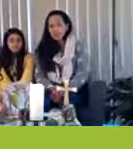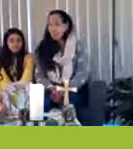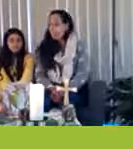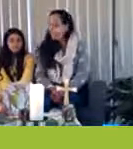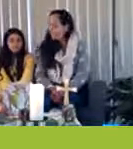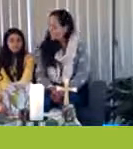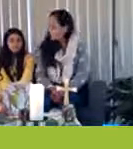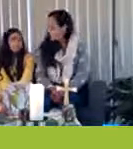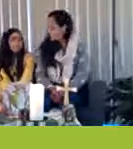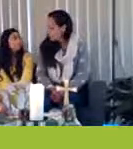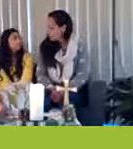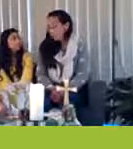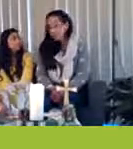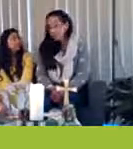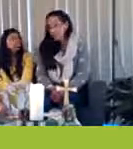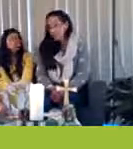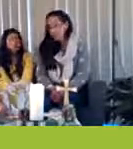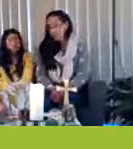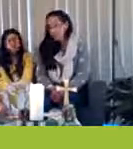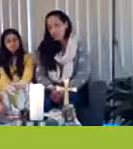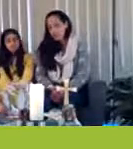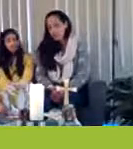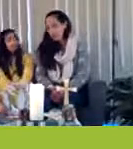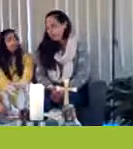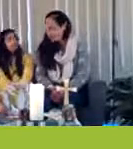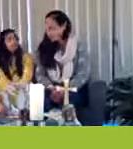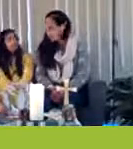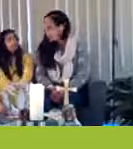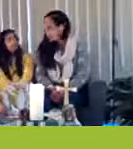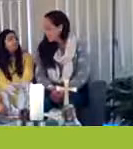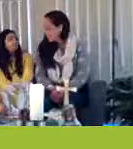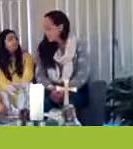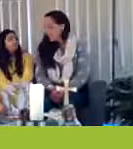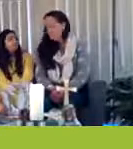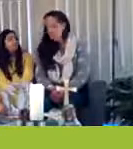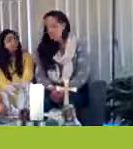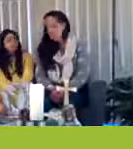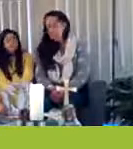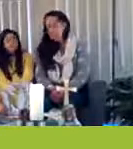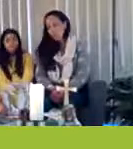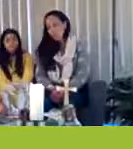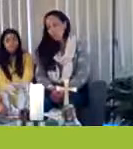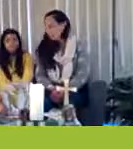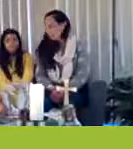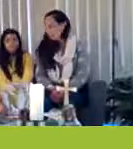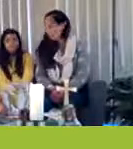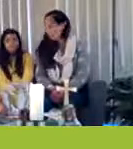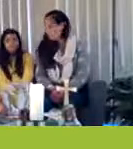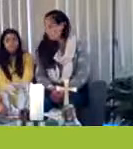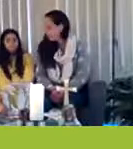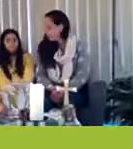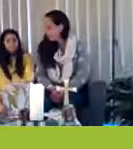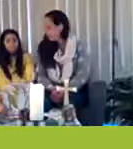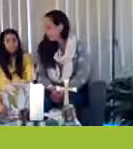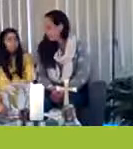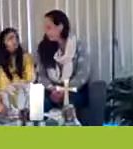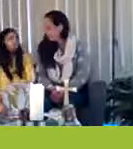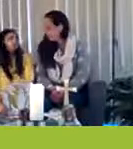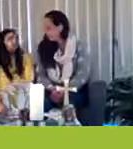When he asked his apostles if they would stay with him, what did they say? They said yes.